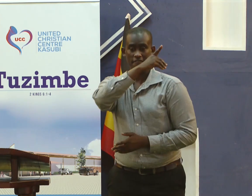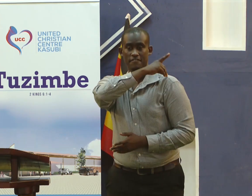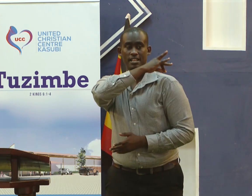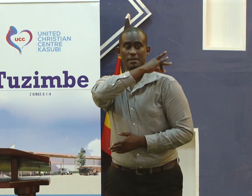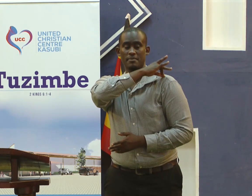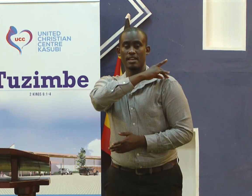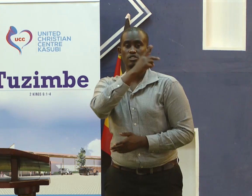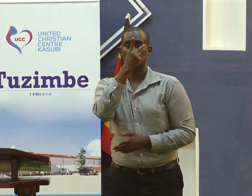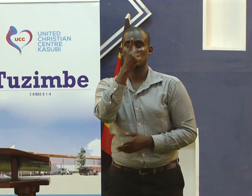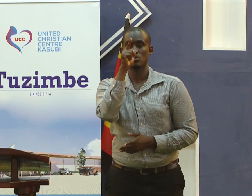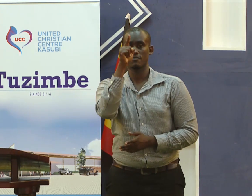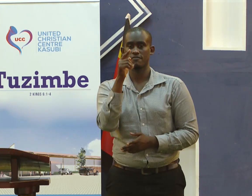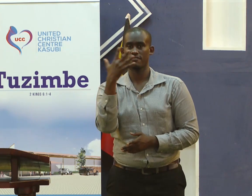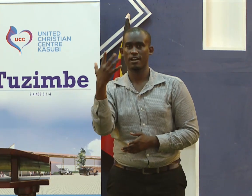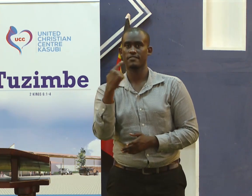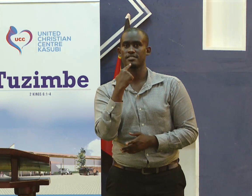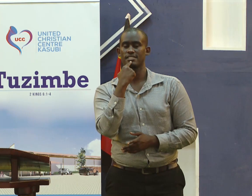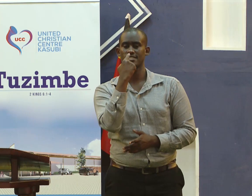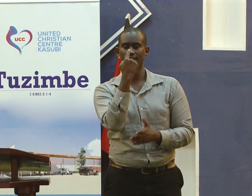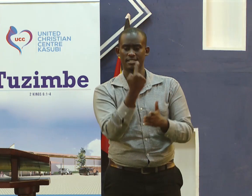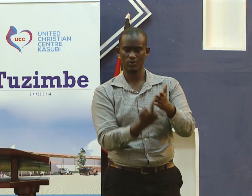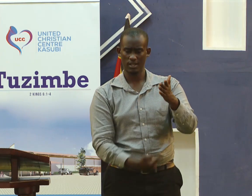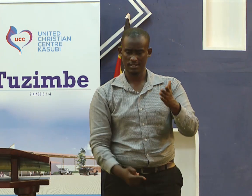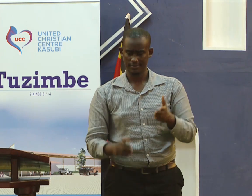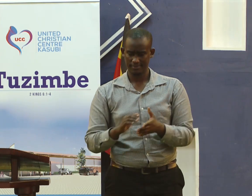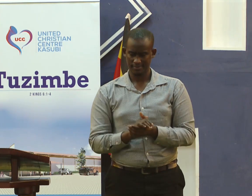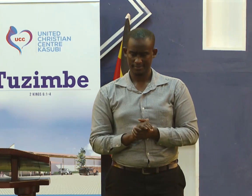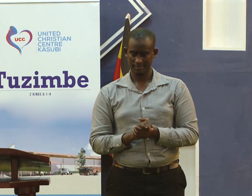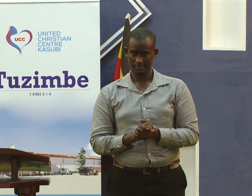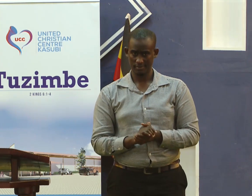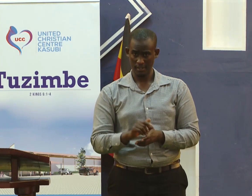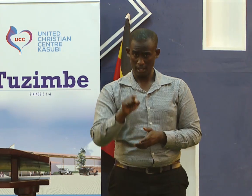Philippians 2.5 This is what he tells